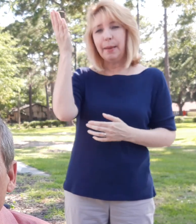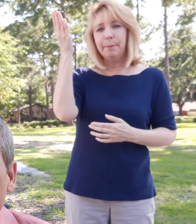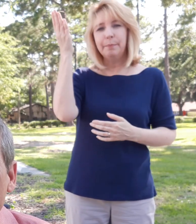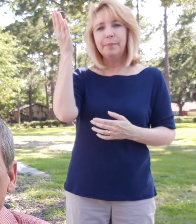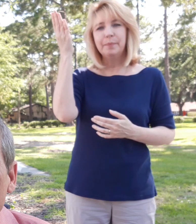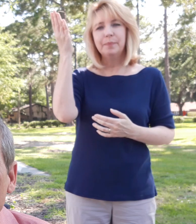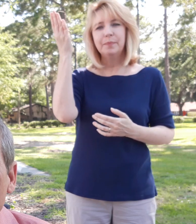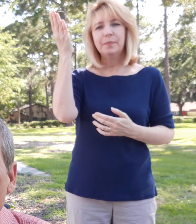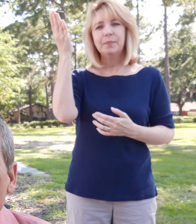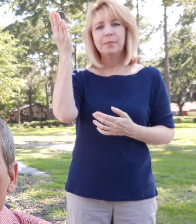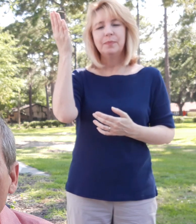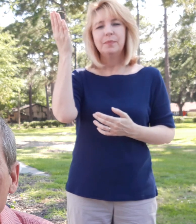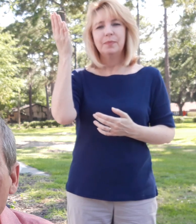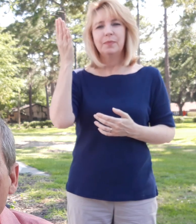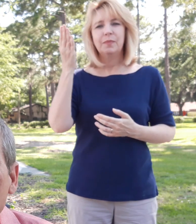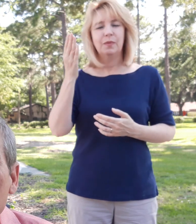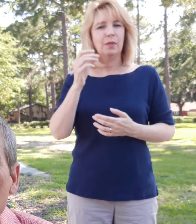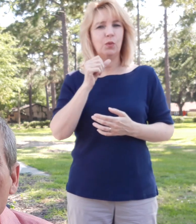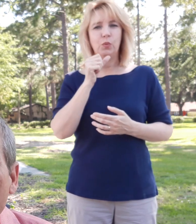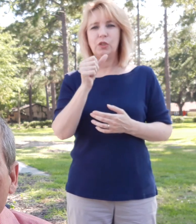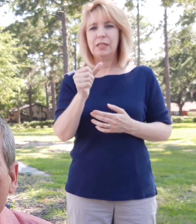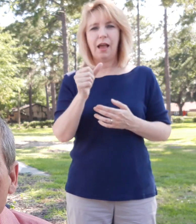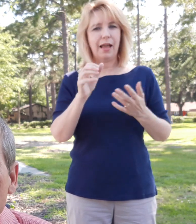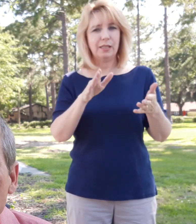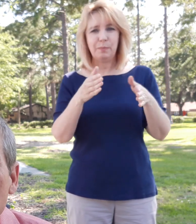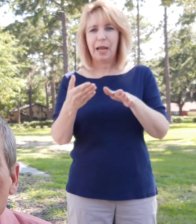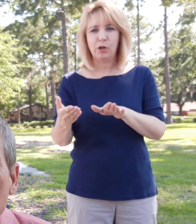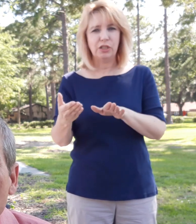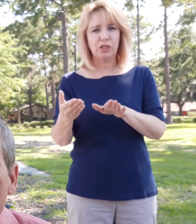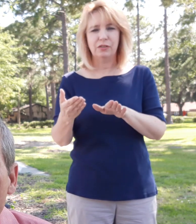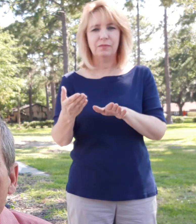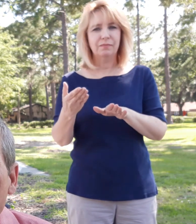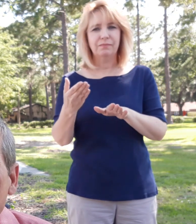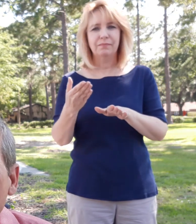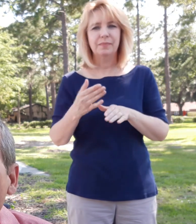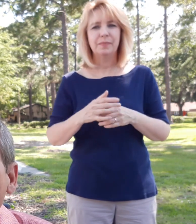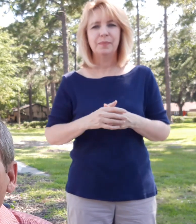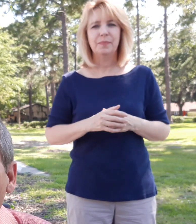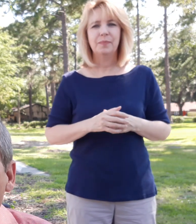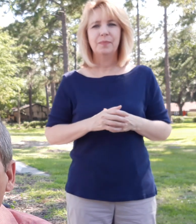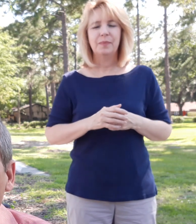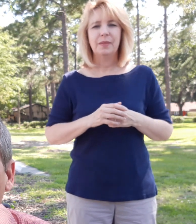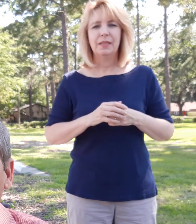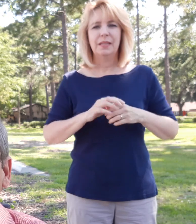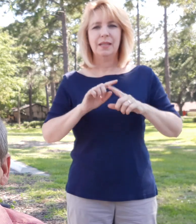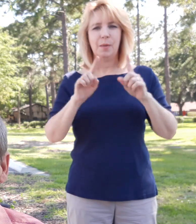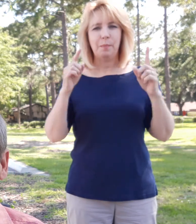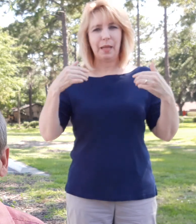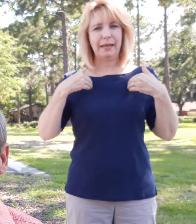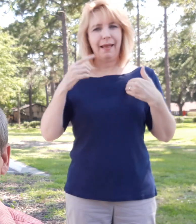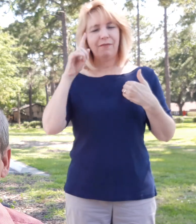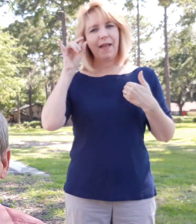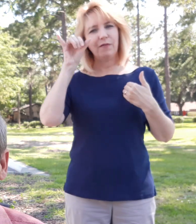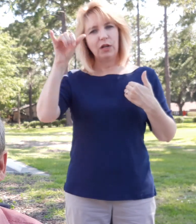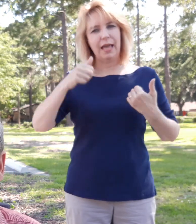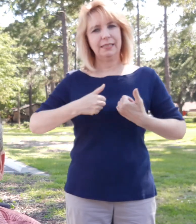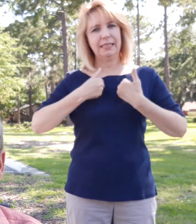should not perish but have everlasting